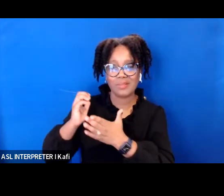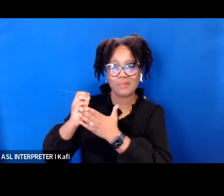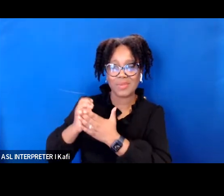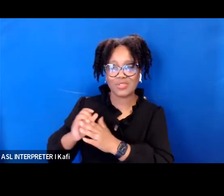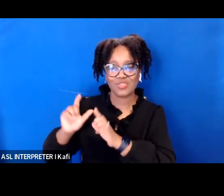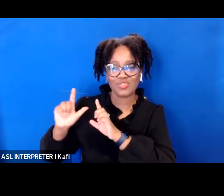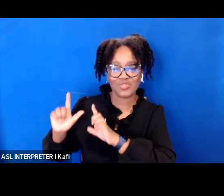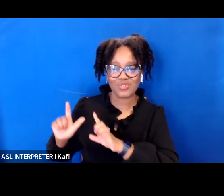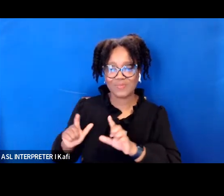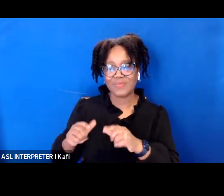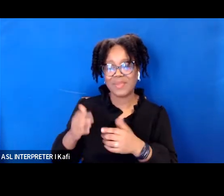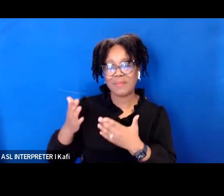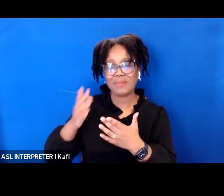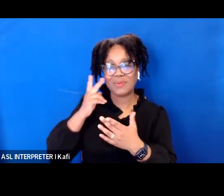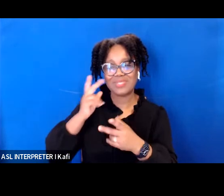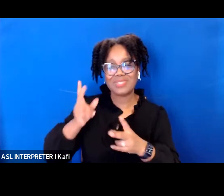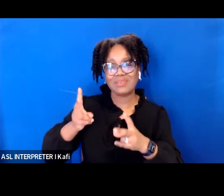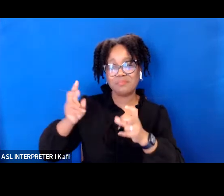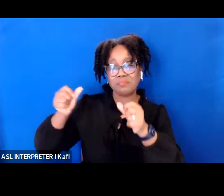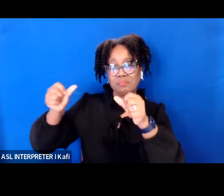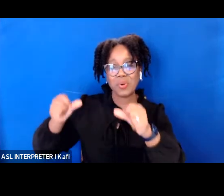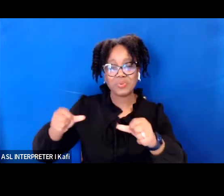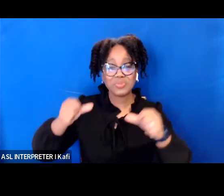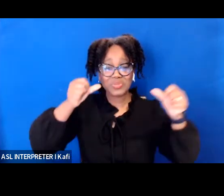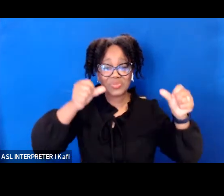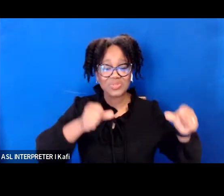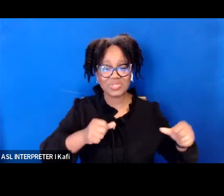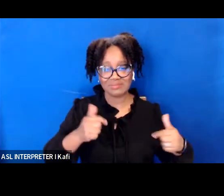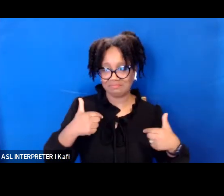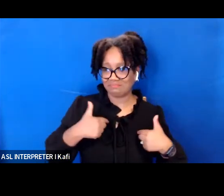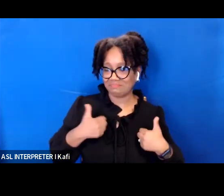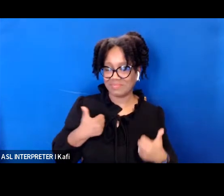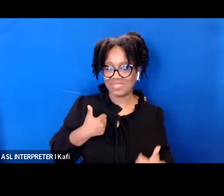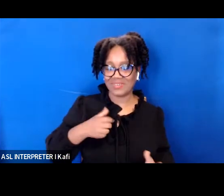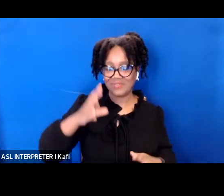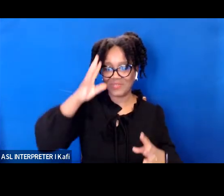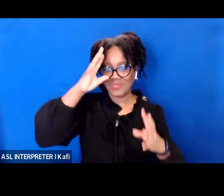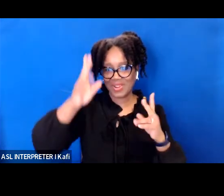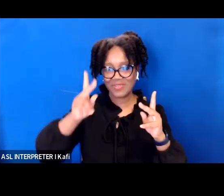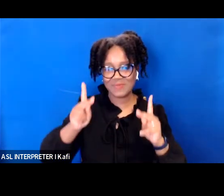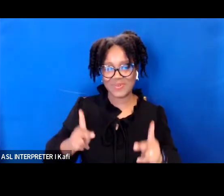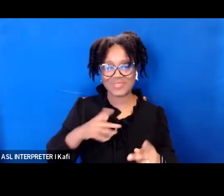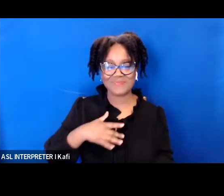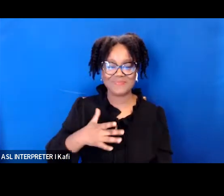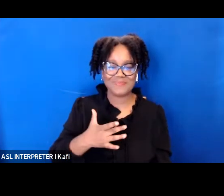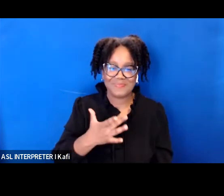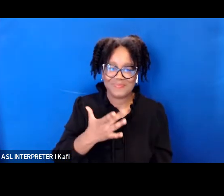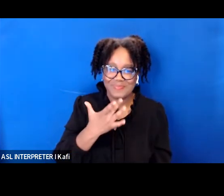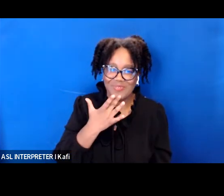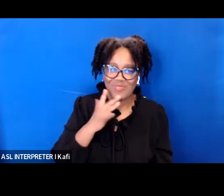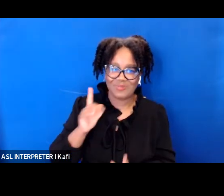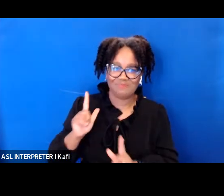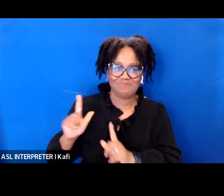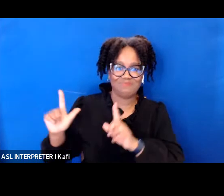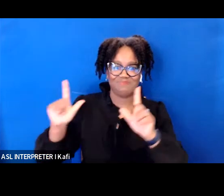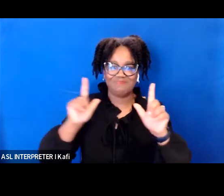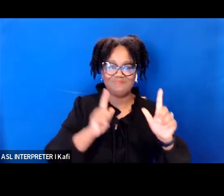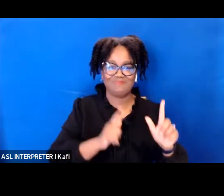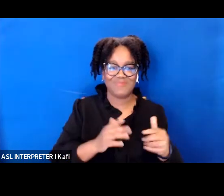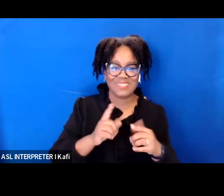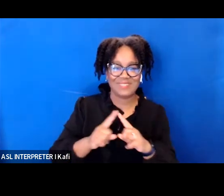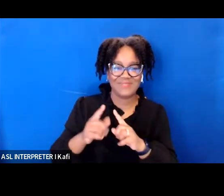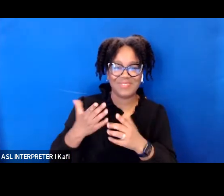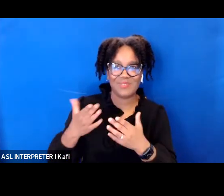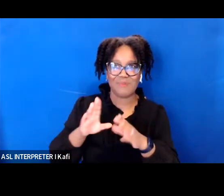creative person i like to see things on my wall um but yes getting into the importance of this